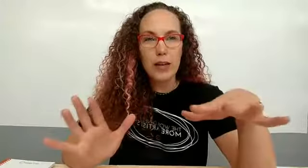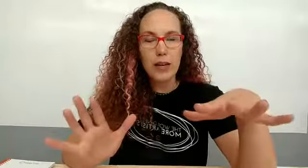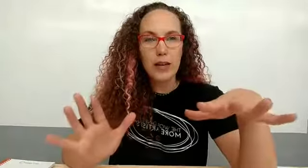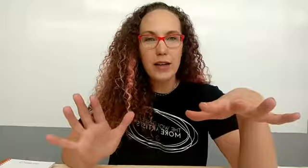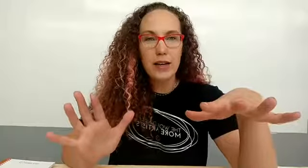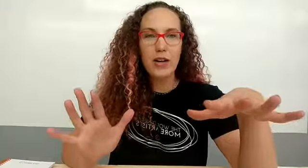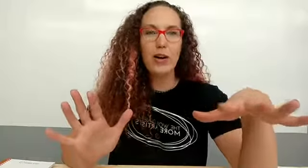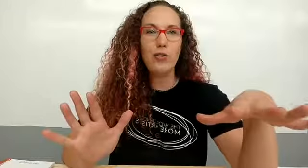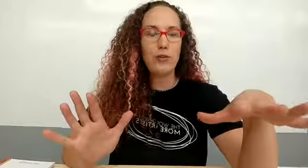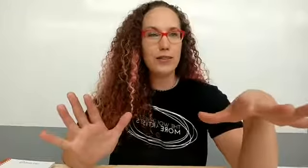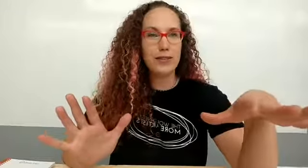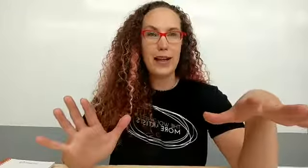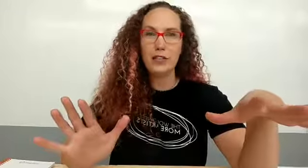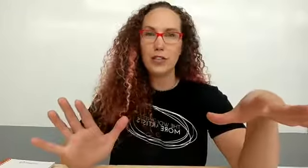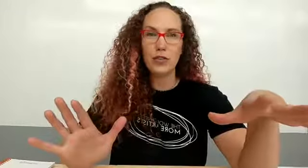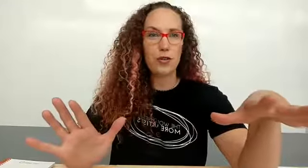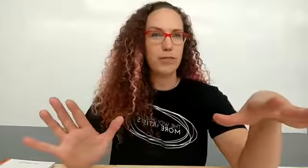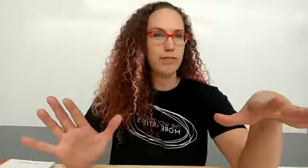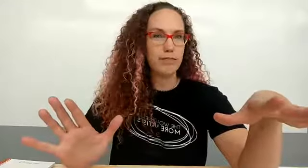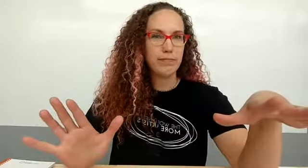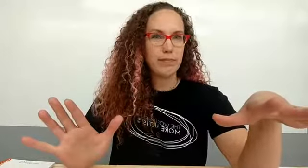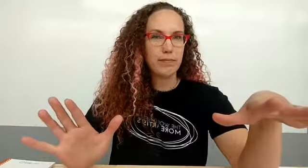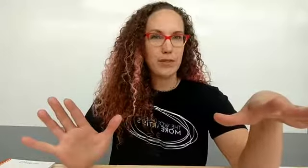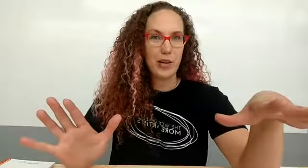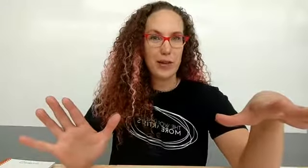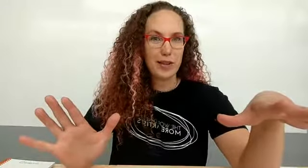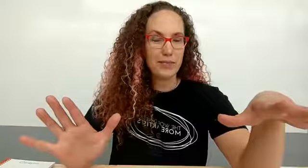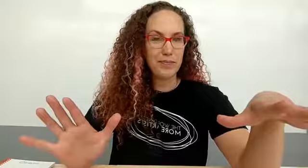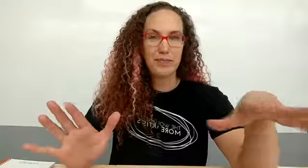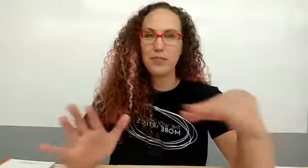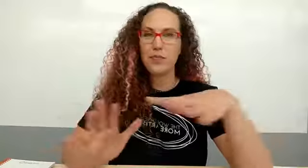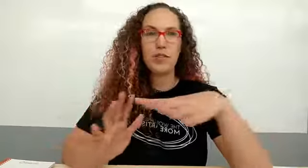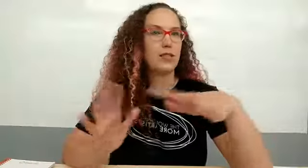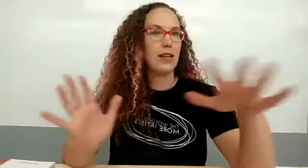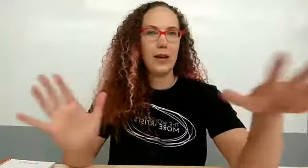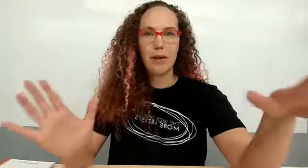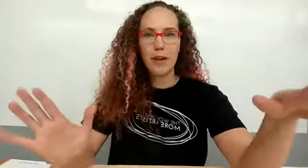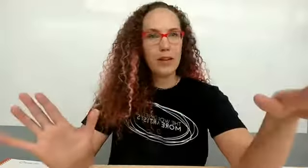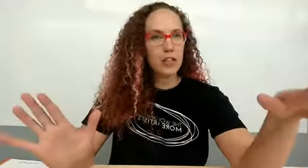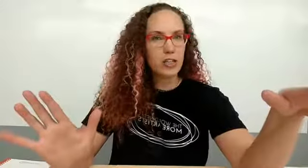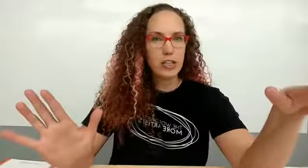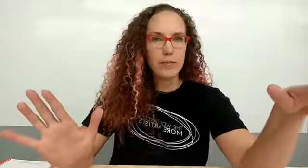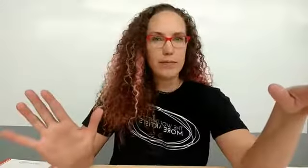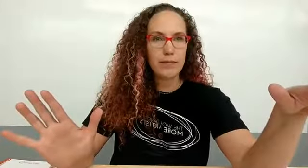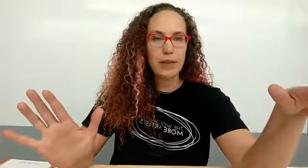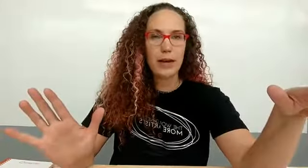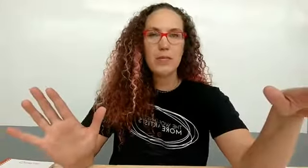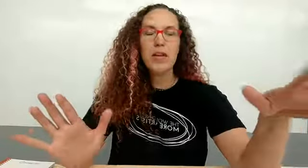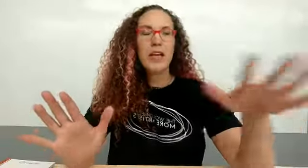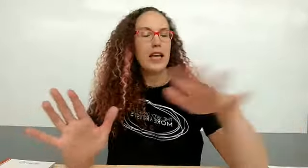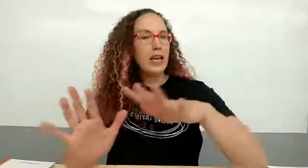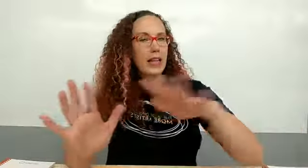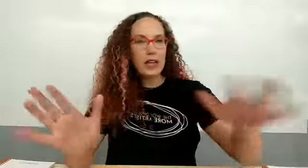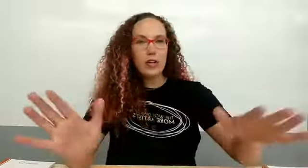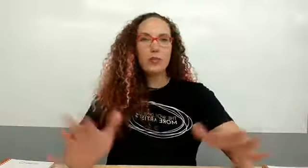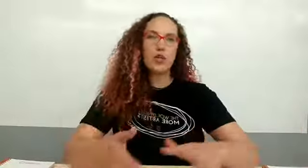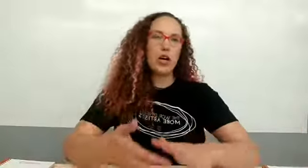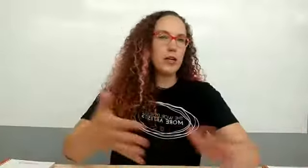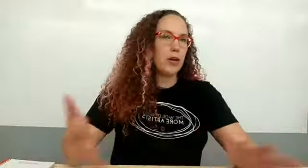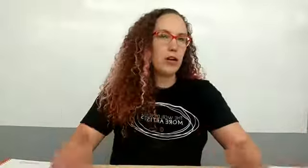absolutely no strings attached if you join okay just let me know that you're interested okay in that group starting tomorrow